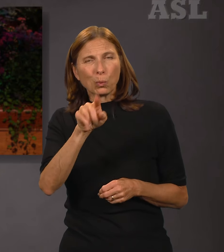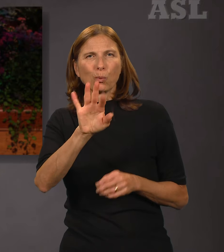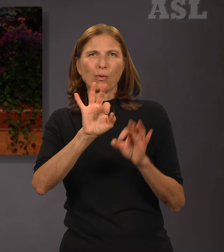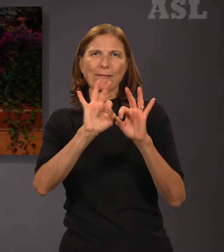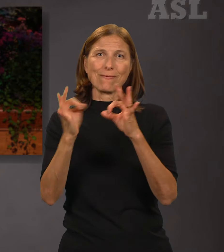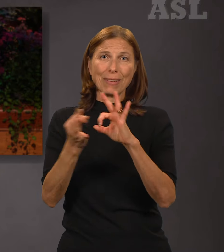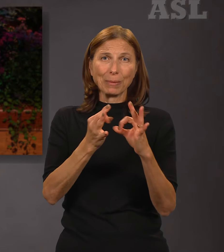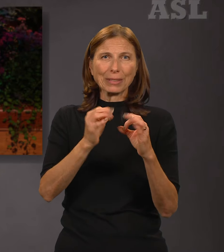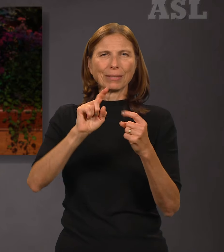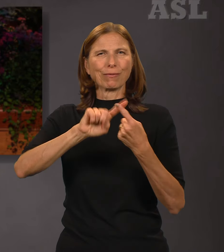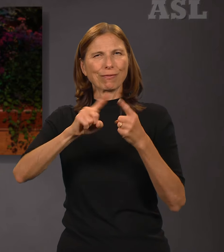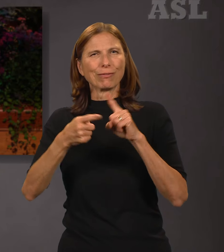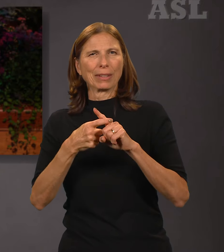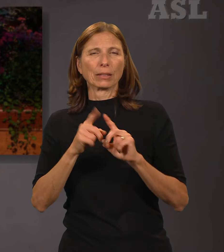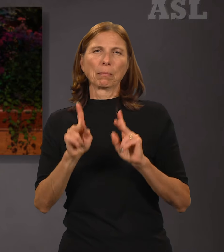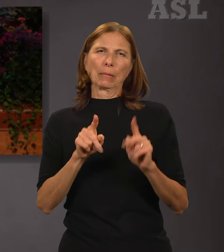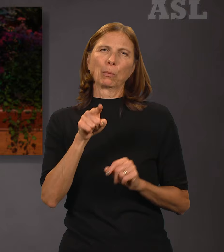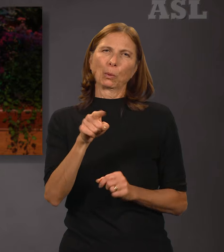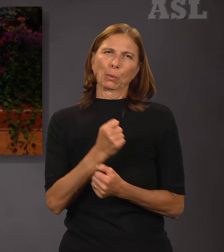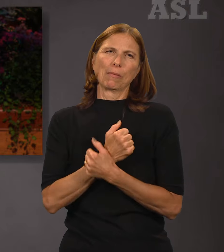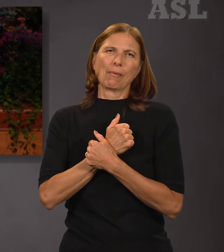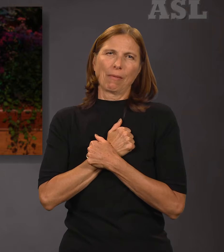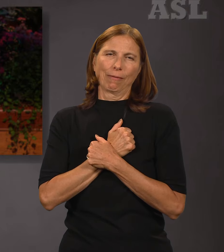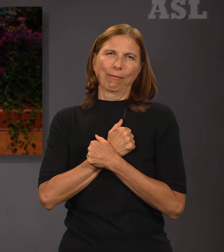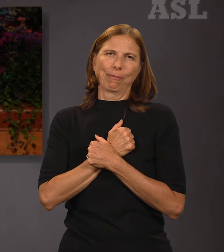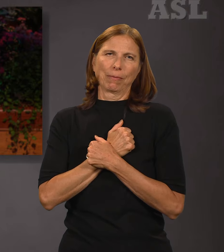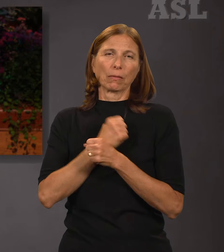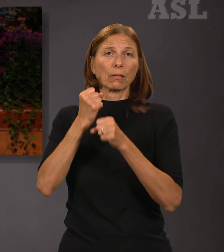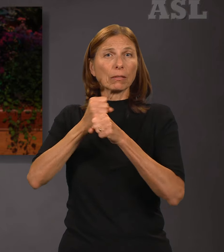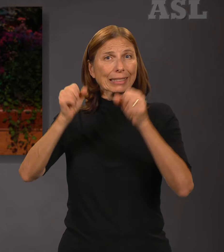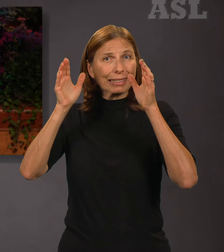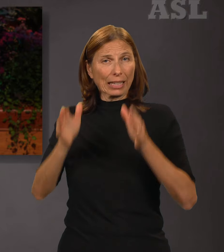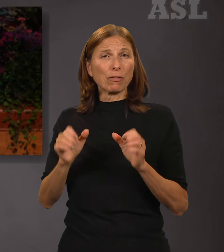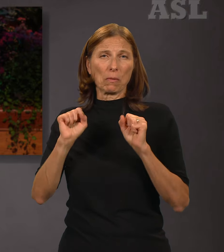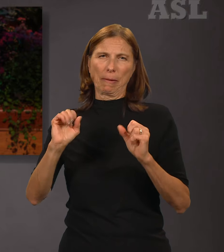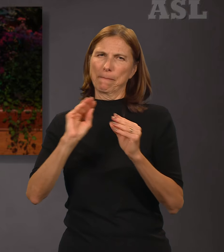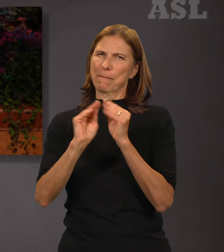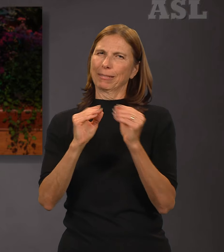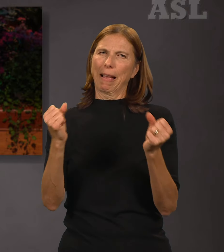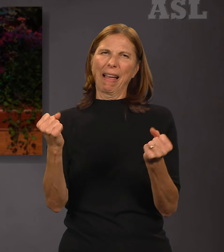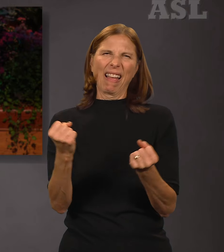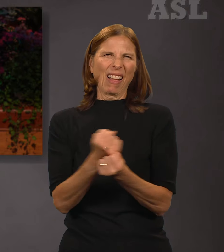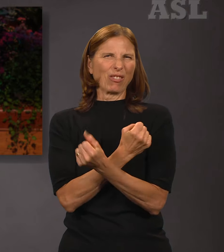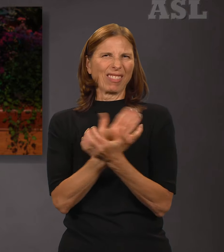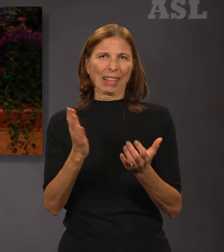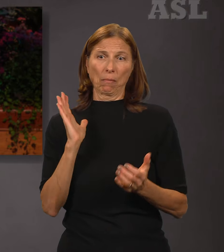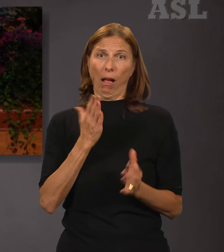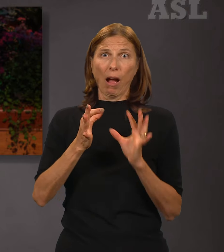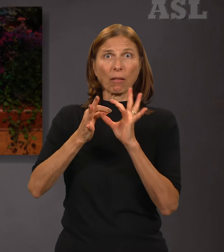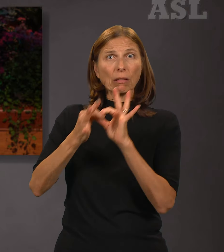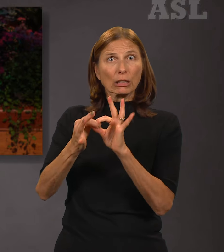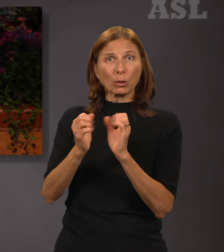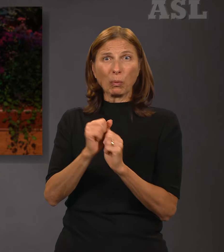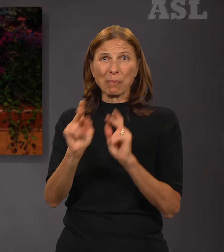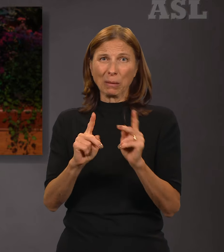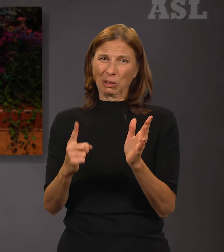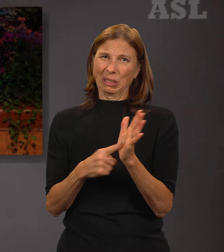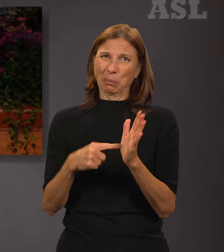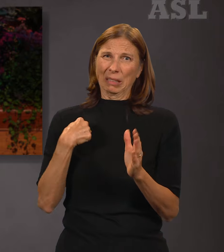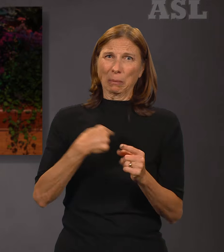love. The Savior can redeem that which was lost, including broken and fractured relationships. He has made way for all